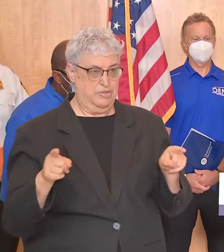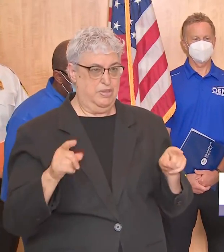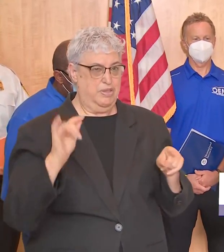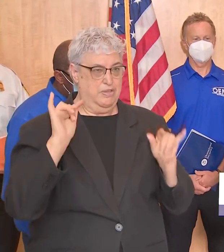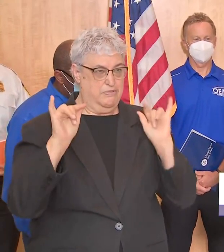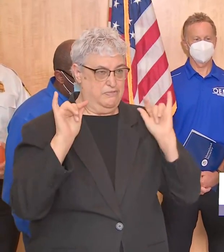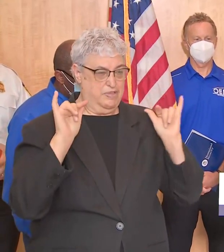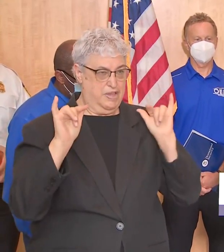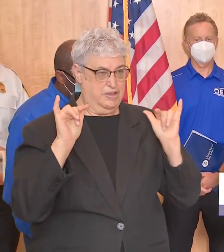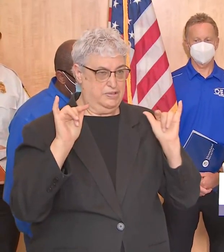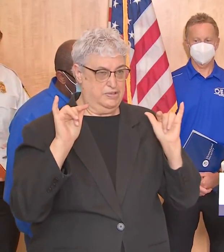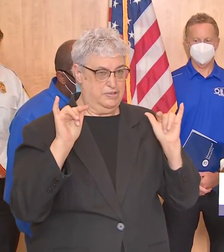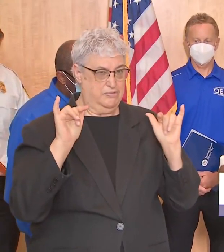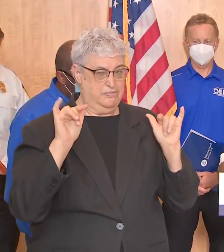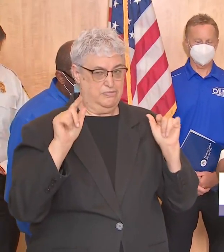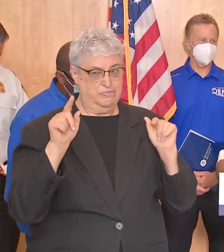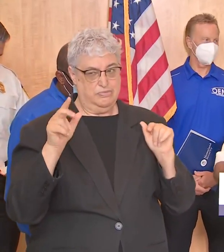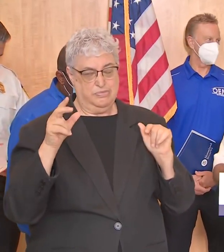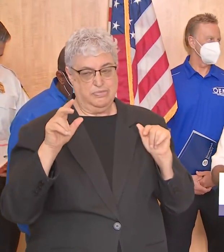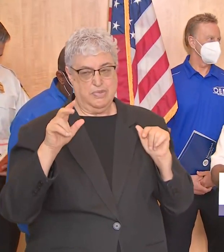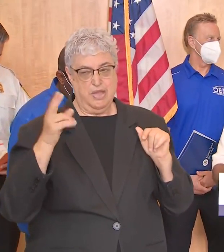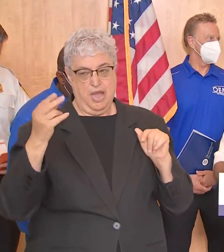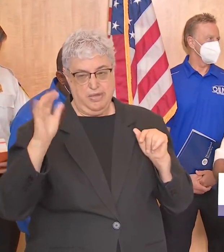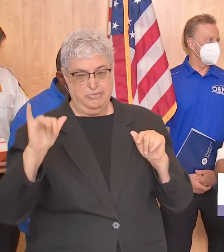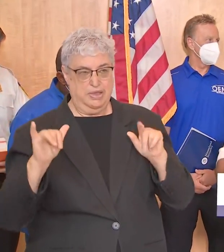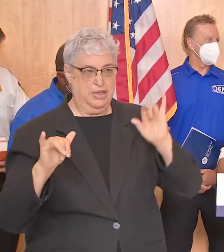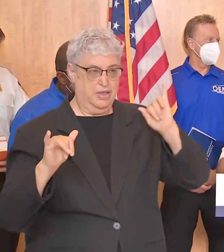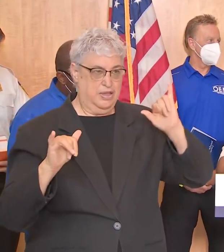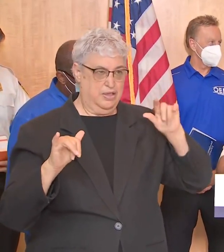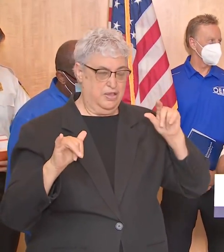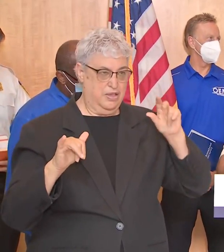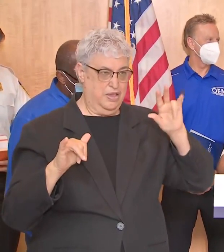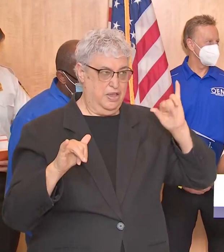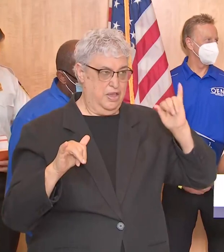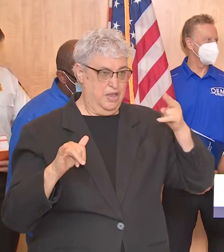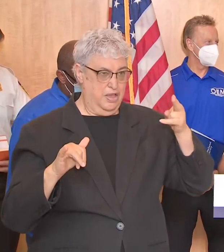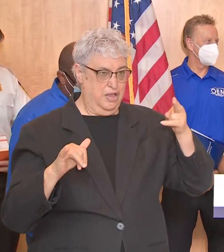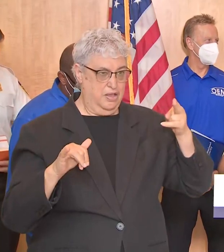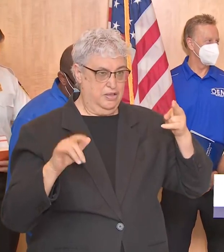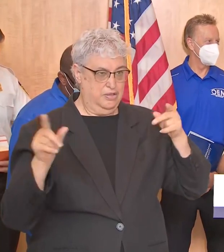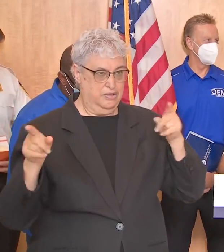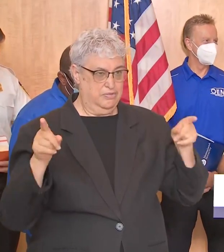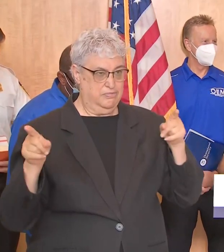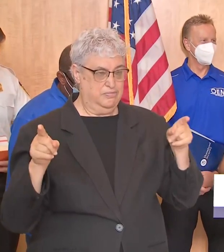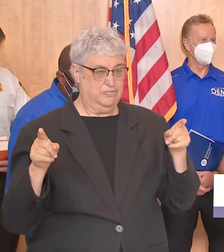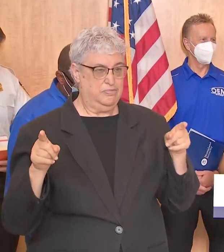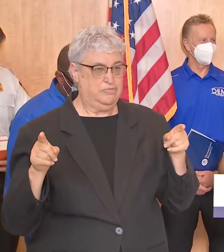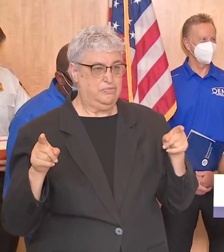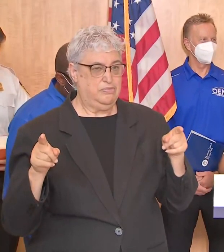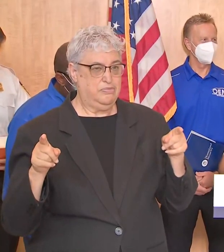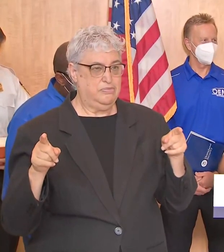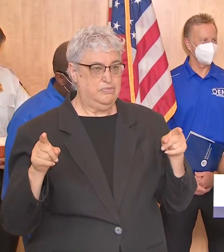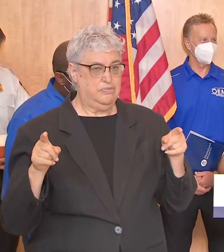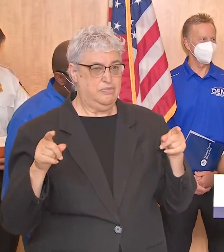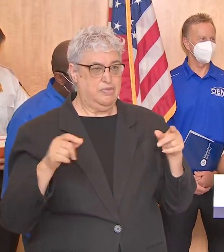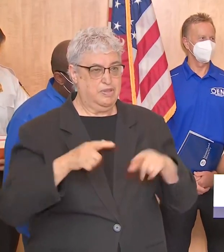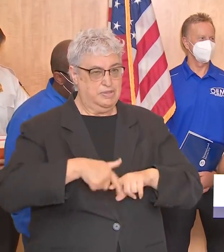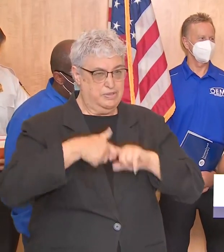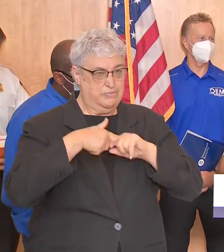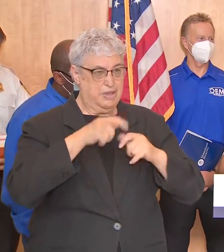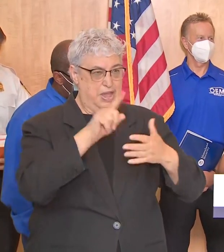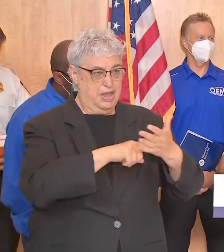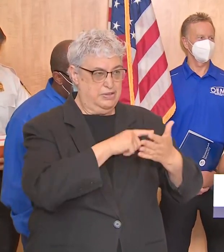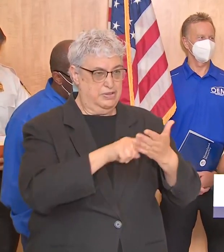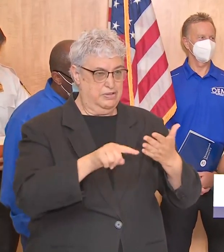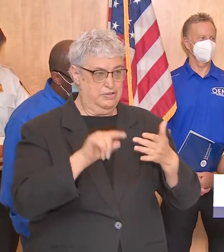flights uh flights out of both airports out of william p hobby and george bush intercontinental airport are either suspended or